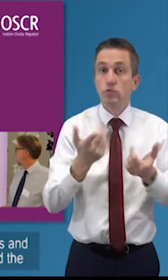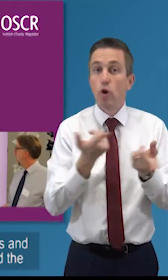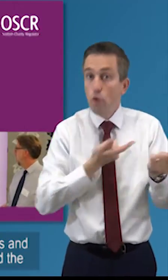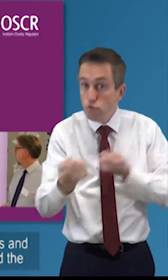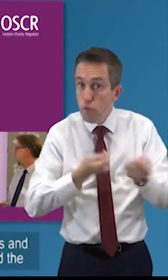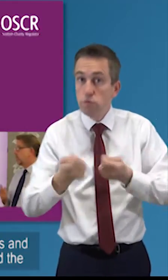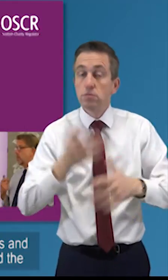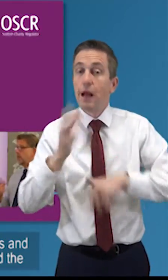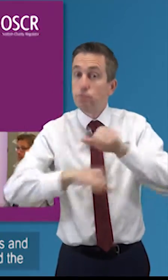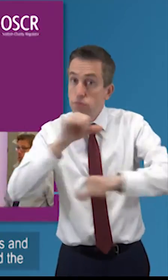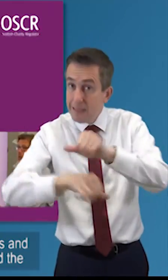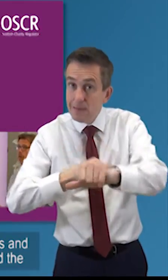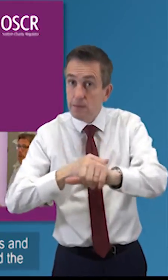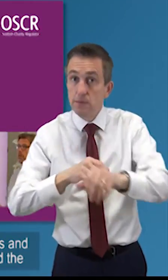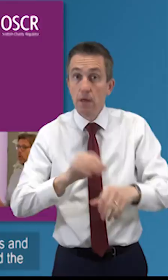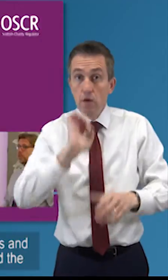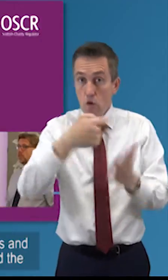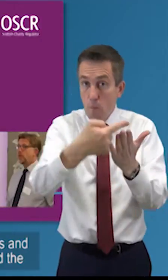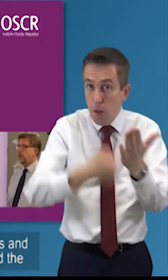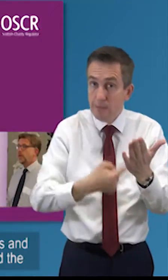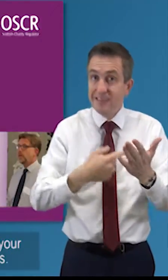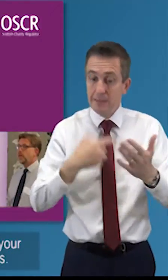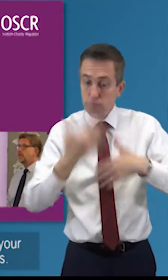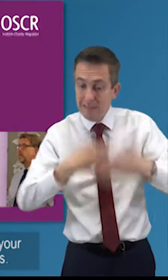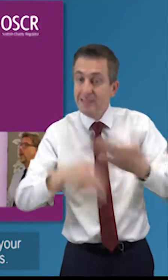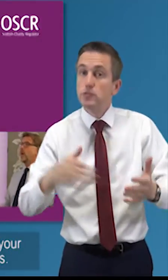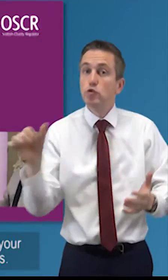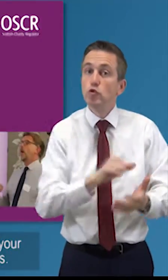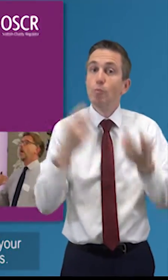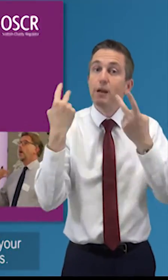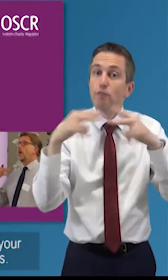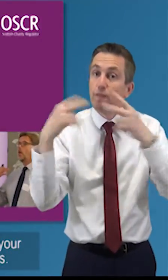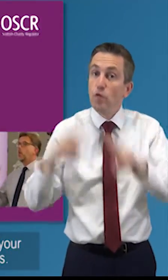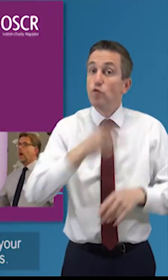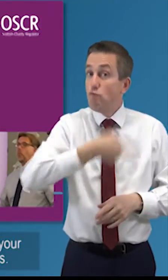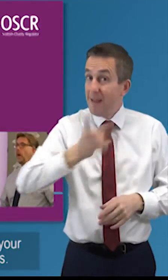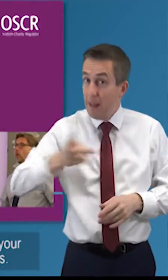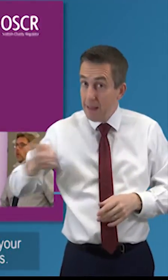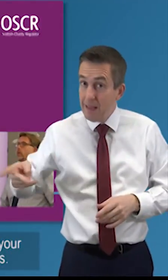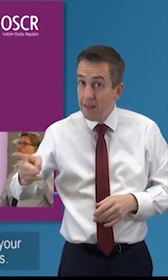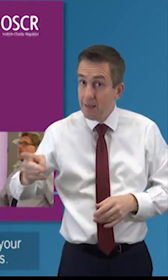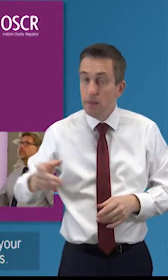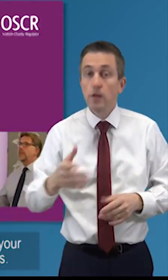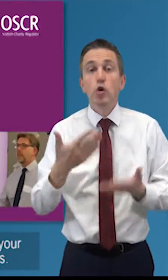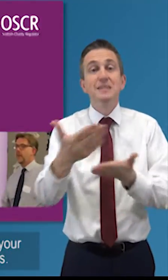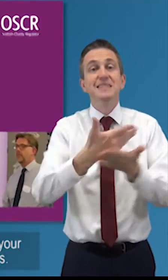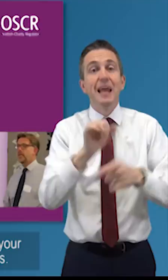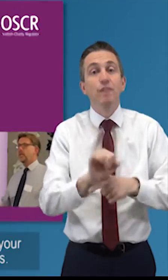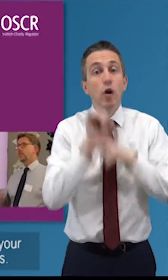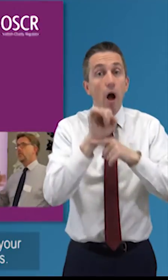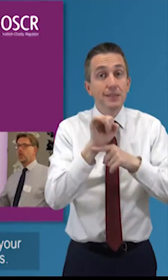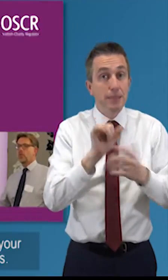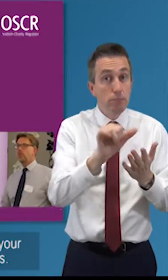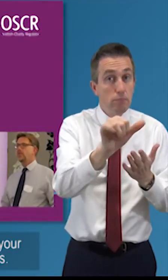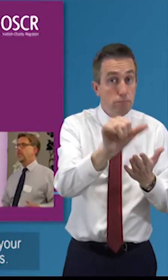regularly reviewing your policy and your procedures well your your safeguarding